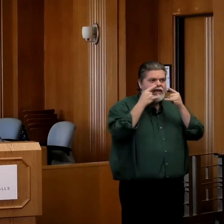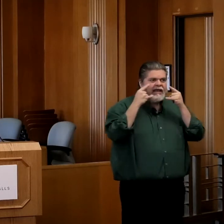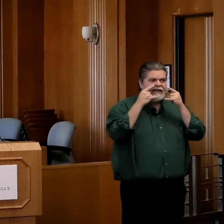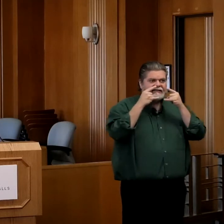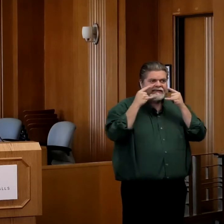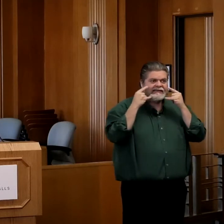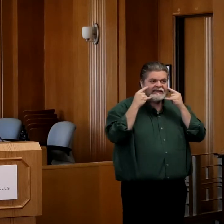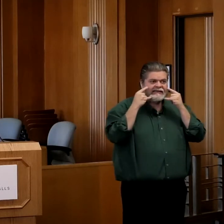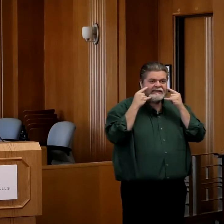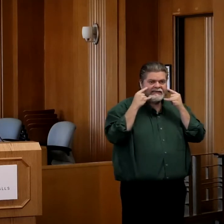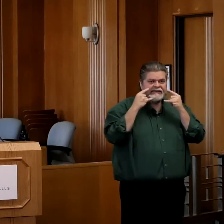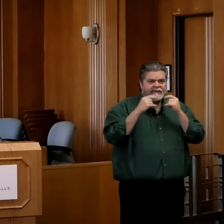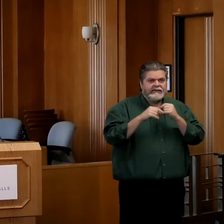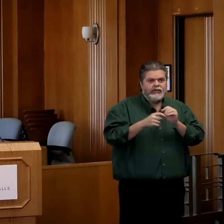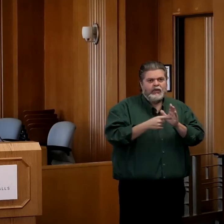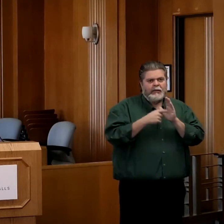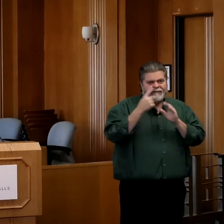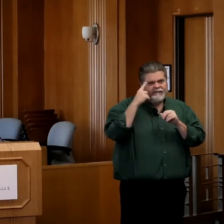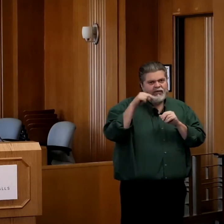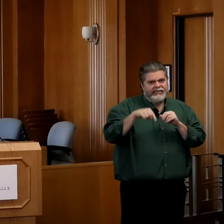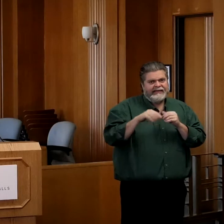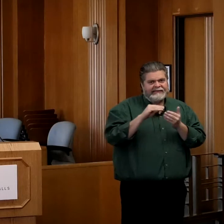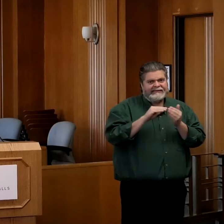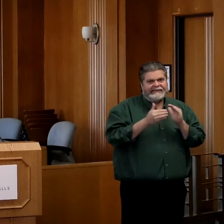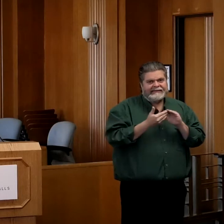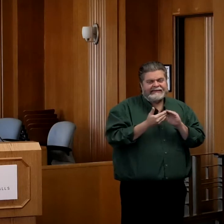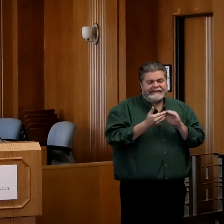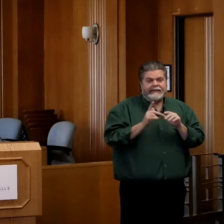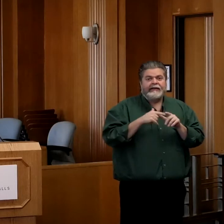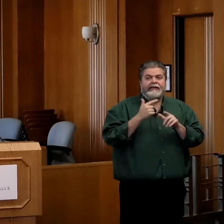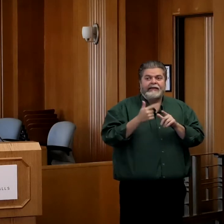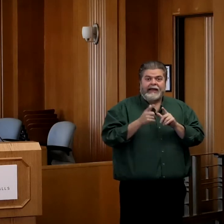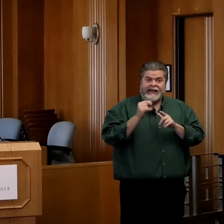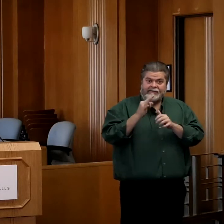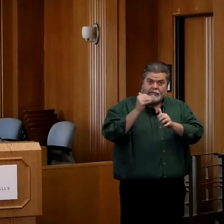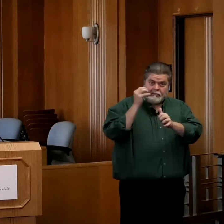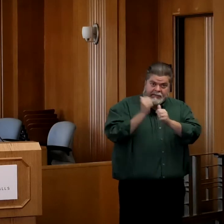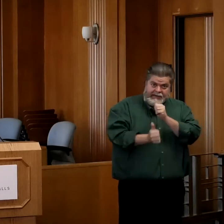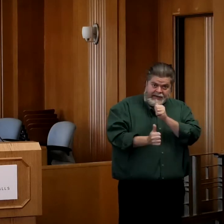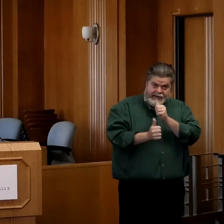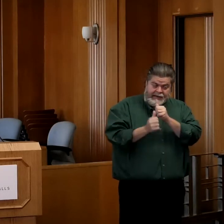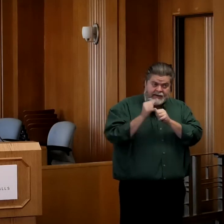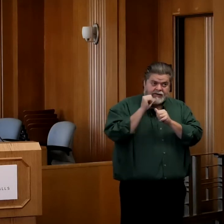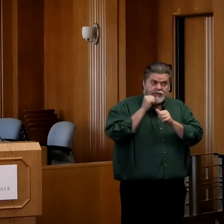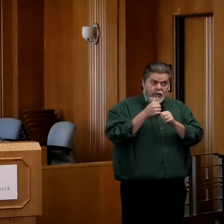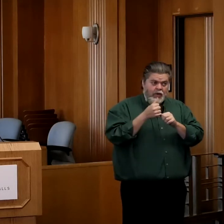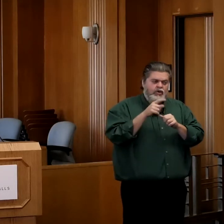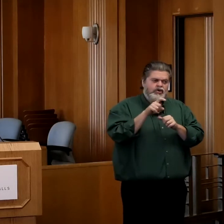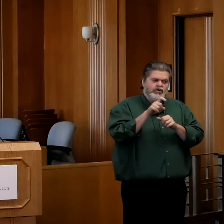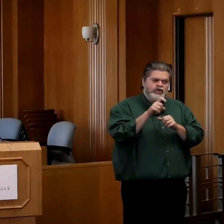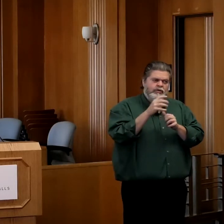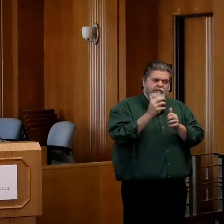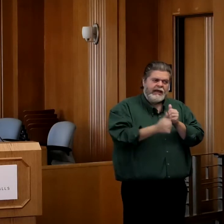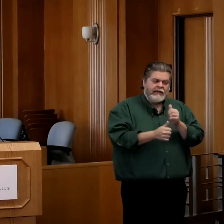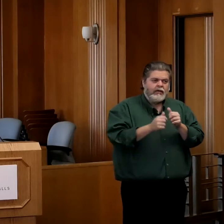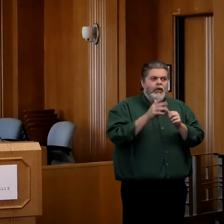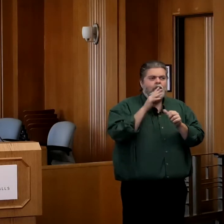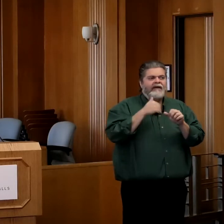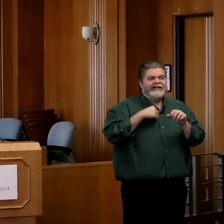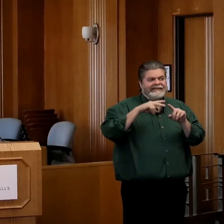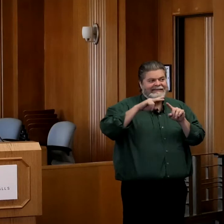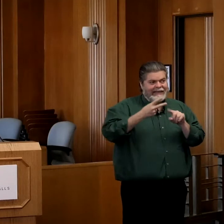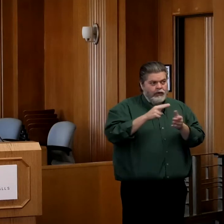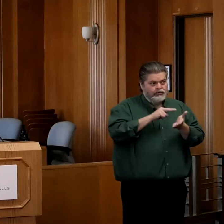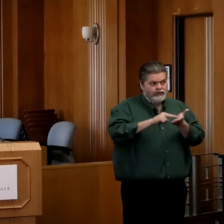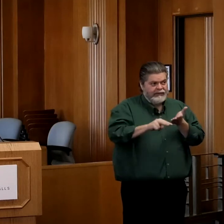facial cover ordinance that we have in our city. That will then go, assuming it passes tomorrow night, which I believe it will, to a second reading